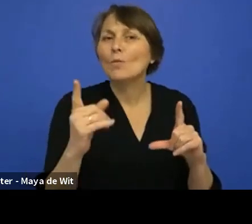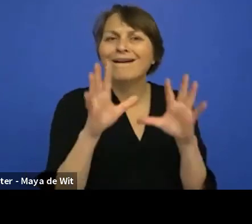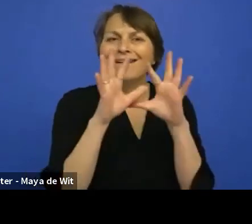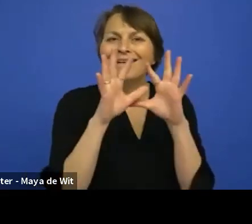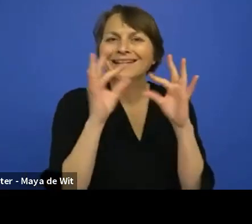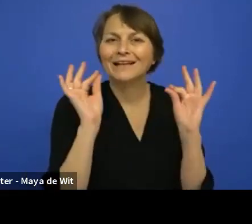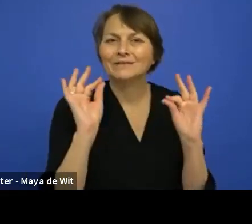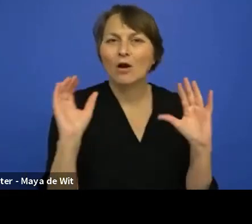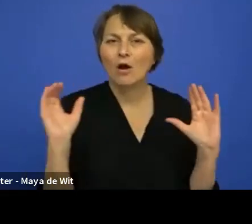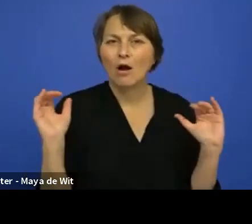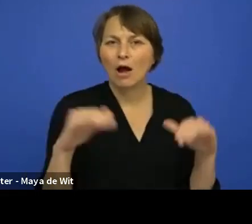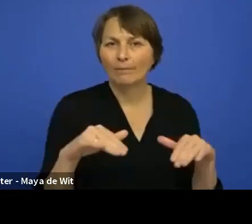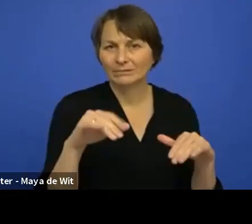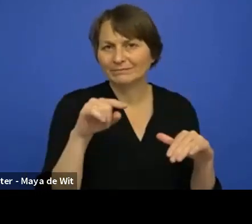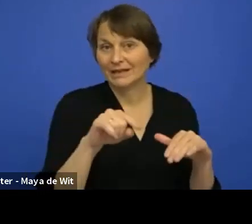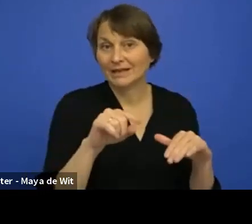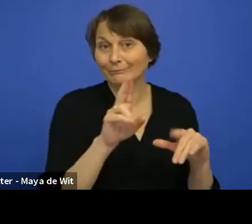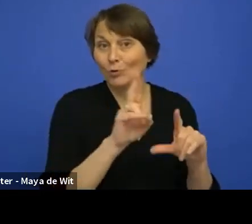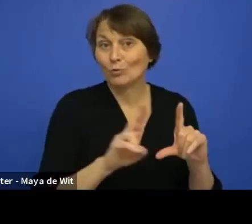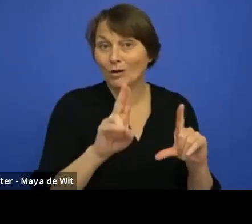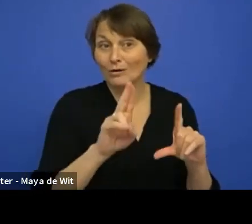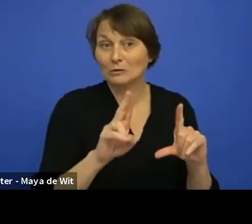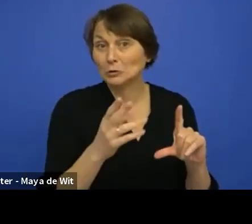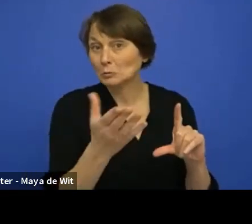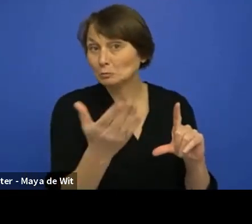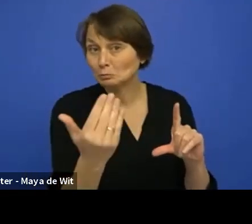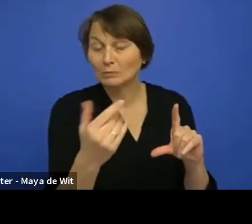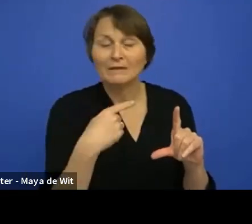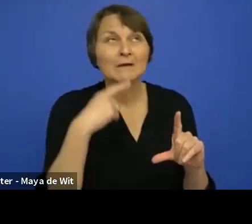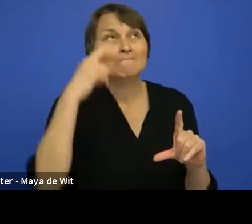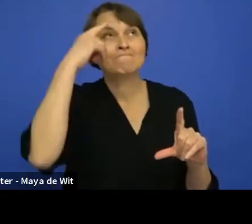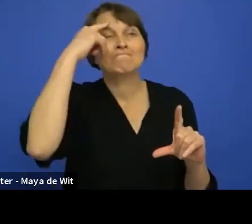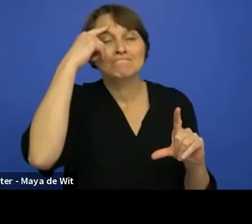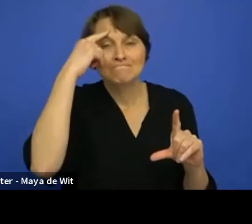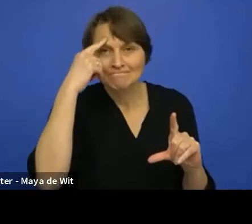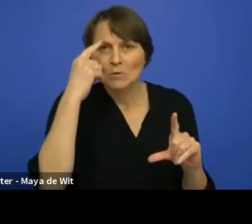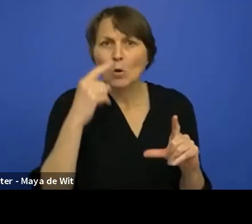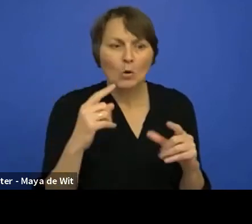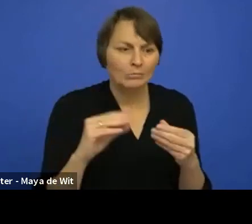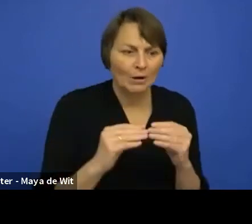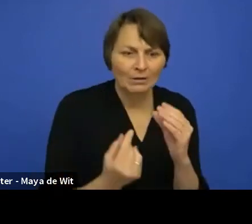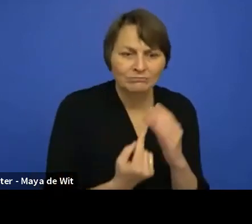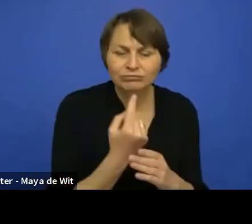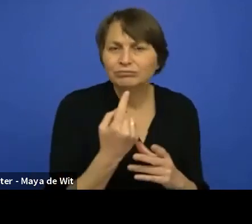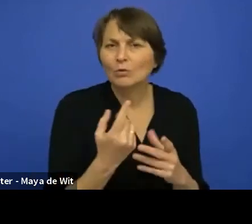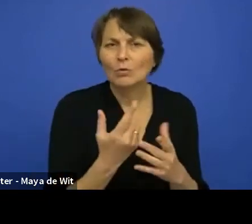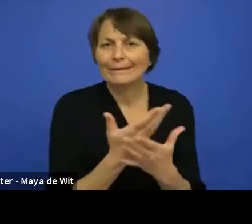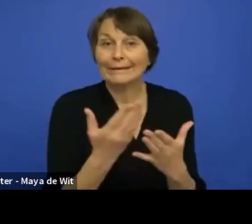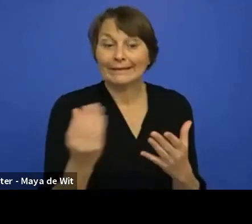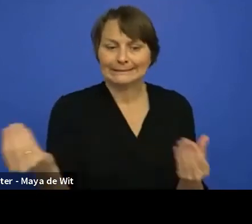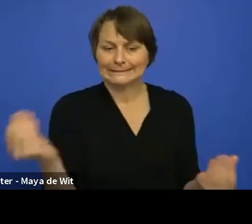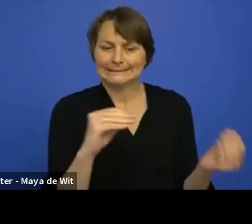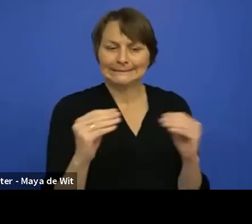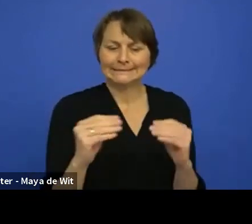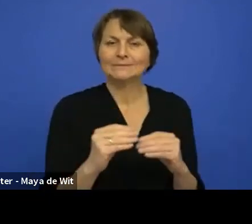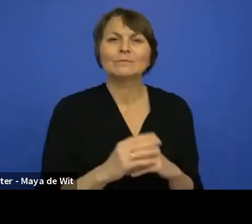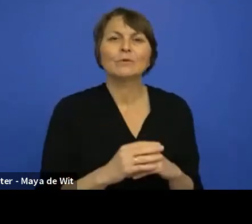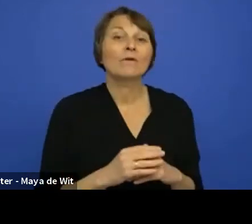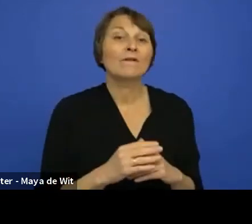and yeah, it would be very nice if you try to report issues and you're also very welcome to do PRs. But for the first five PRs, please keep